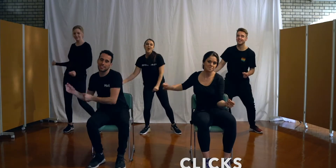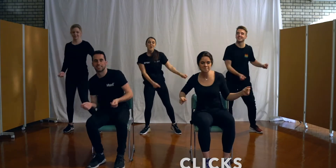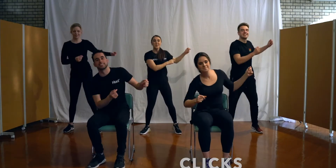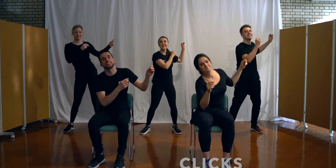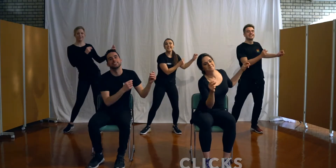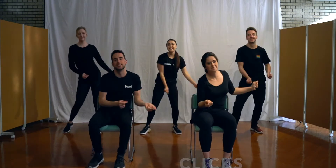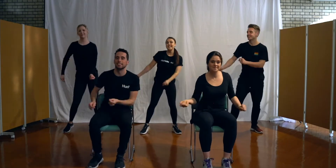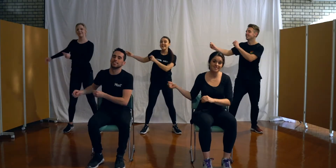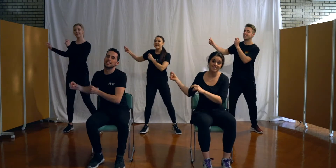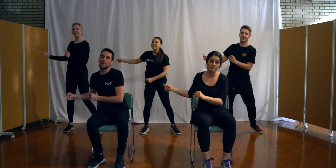We lift it!